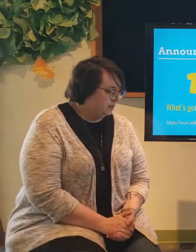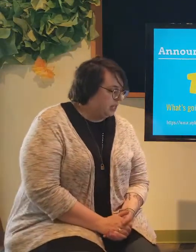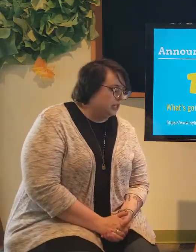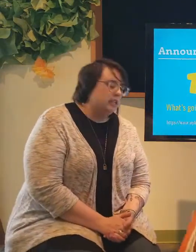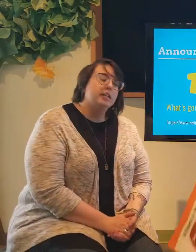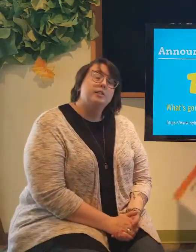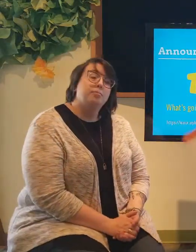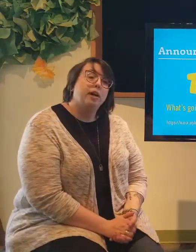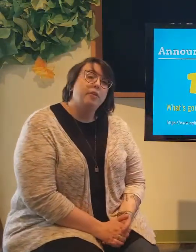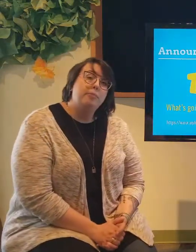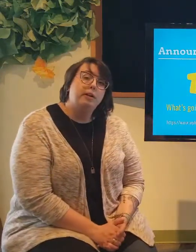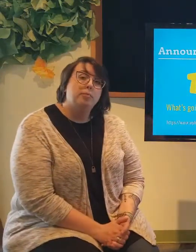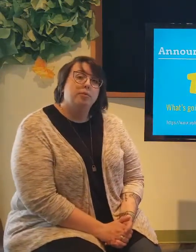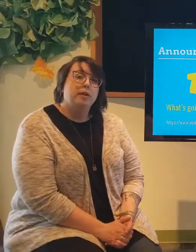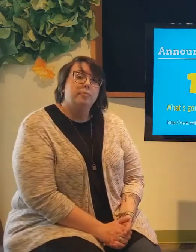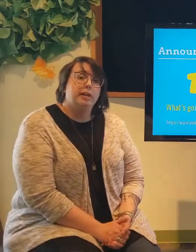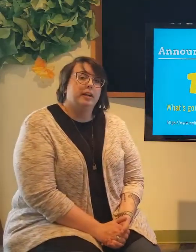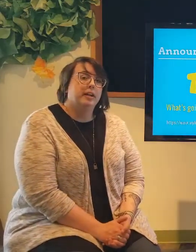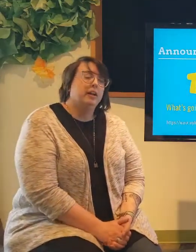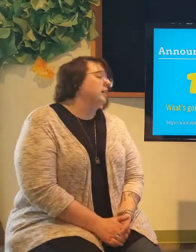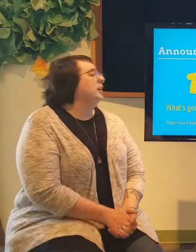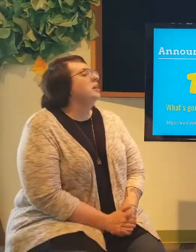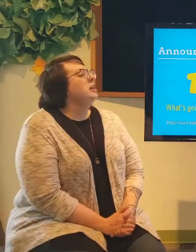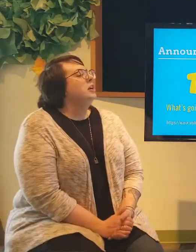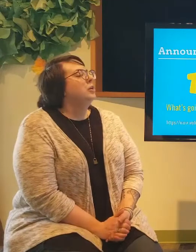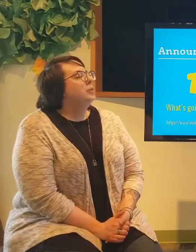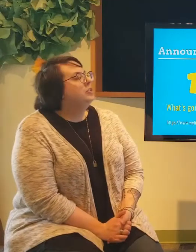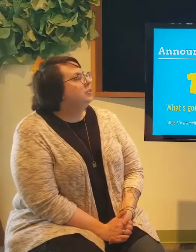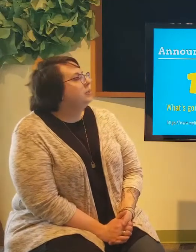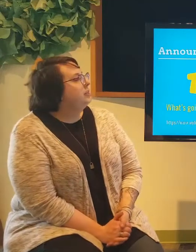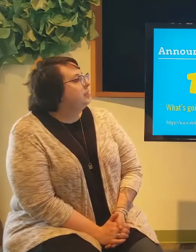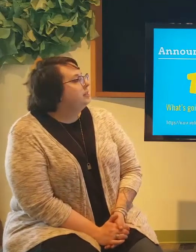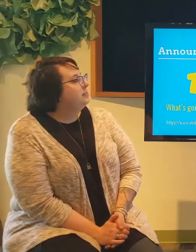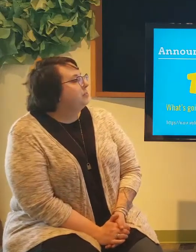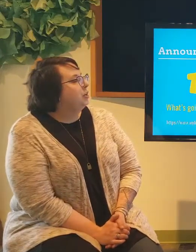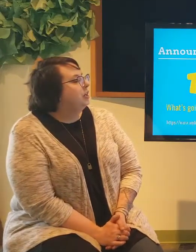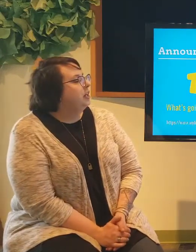And it is Brown Bear, Brown Bear. We do this book.